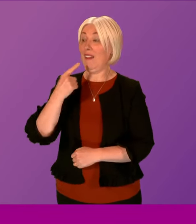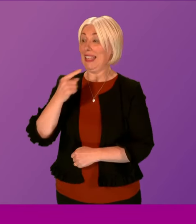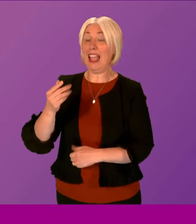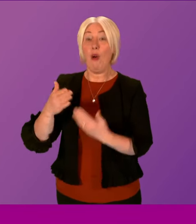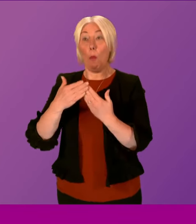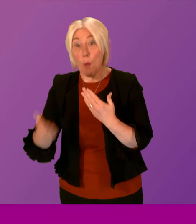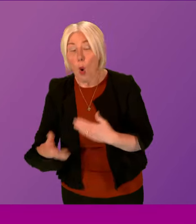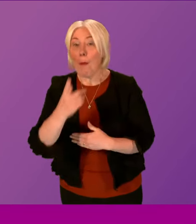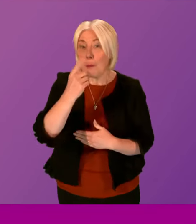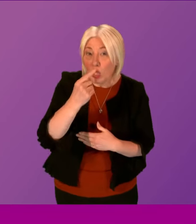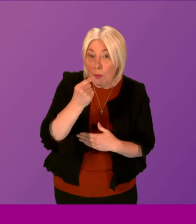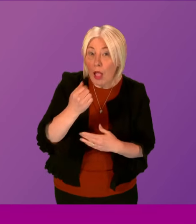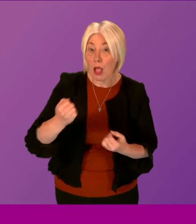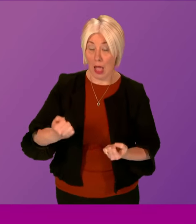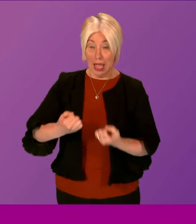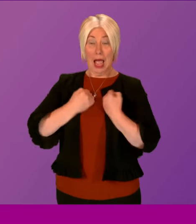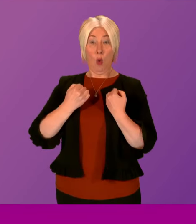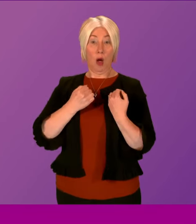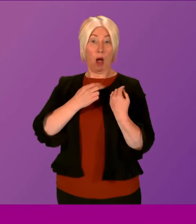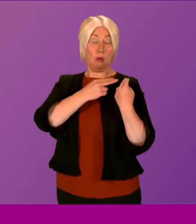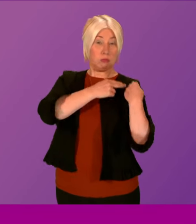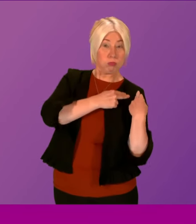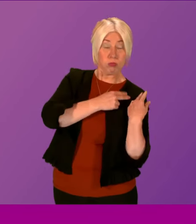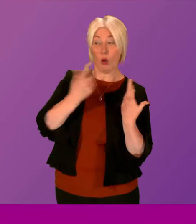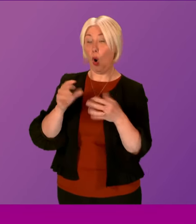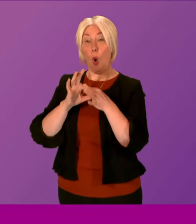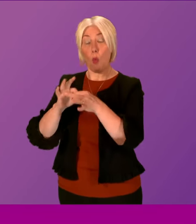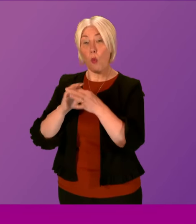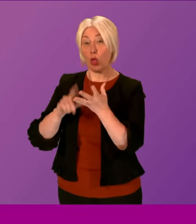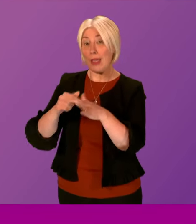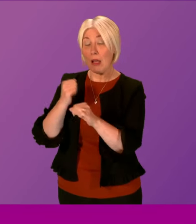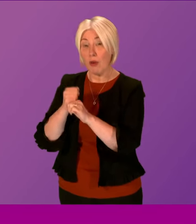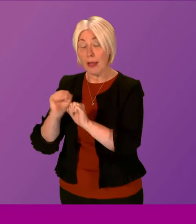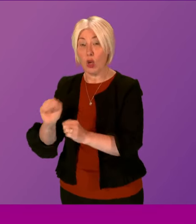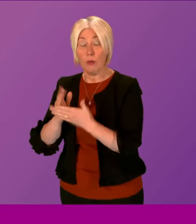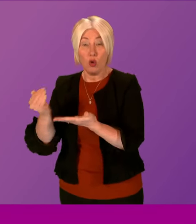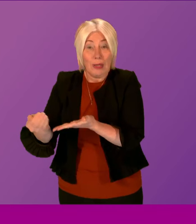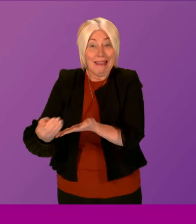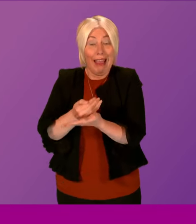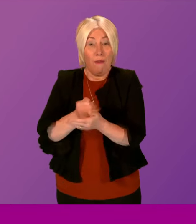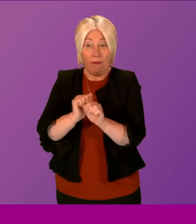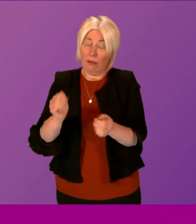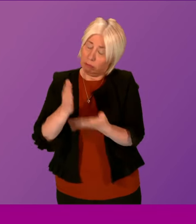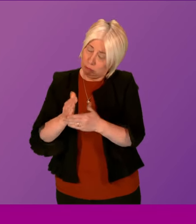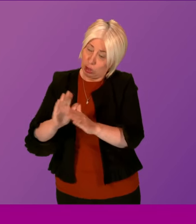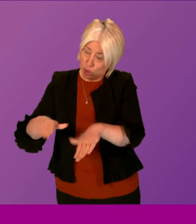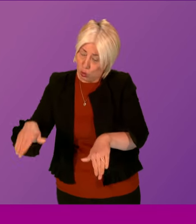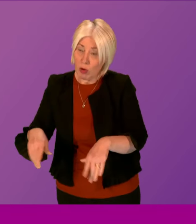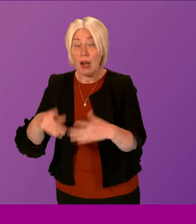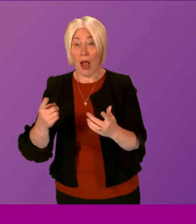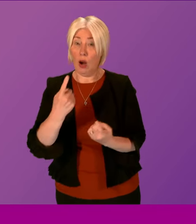more that we can do, whether it's within our own competence or working with the UK Government to safeguard, particularly our children, but safeguard